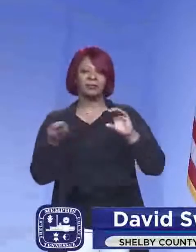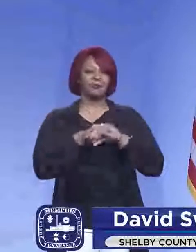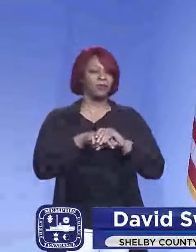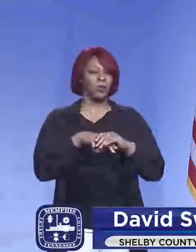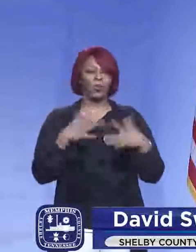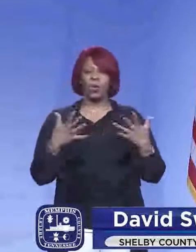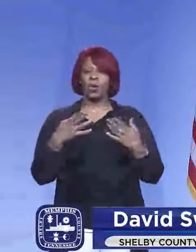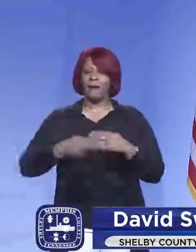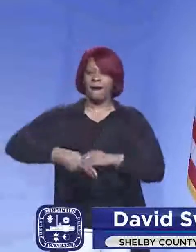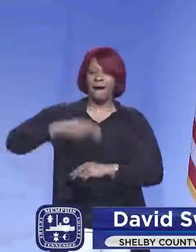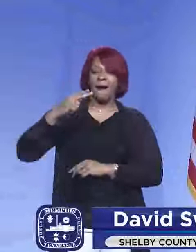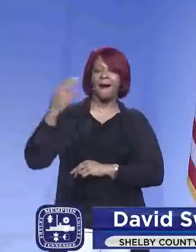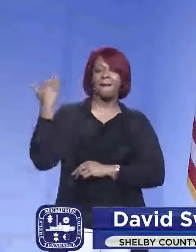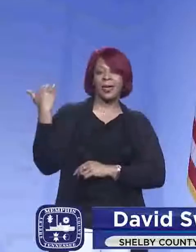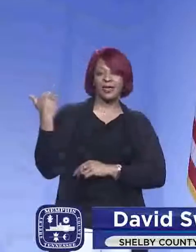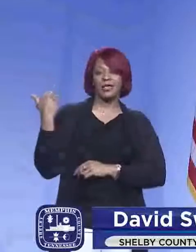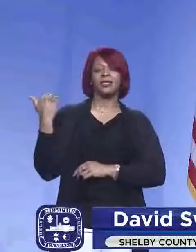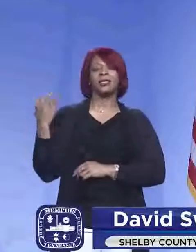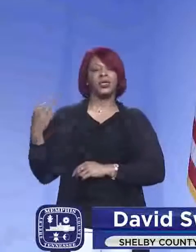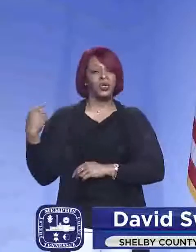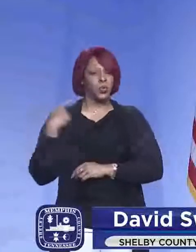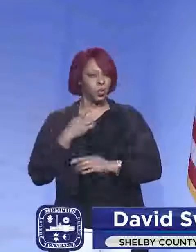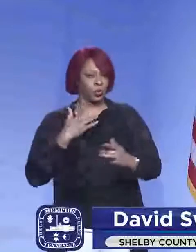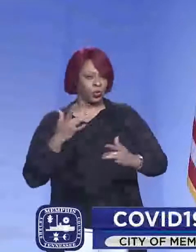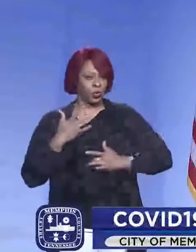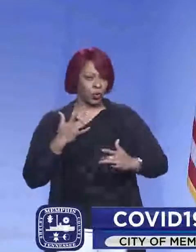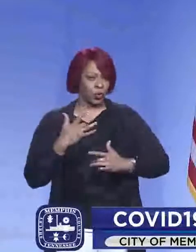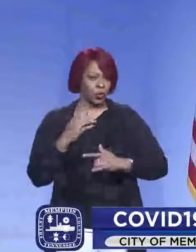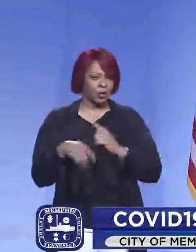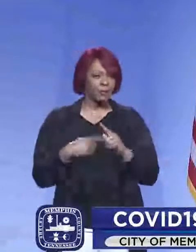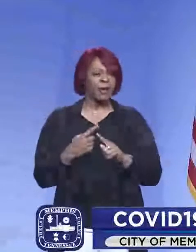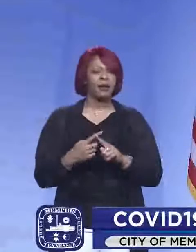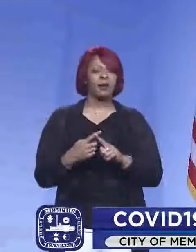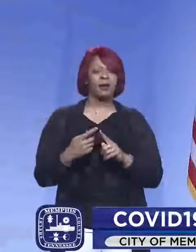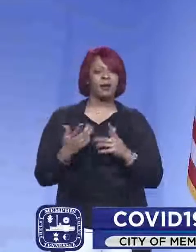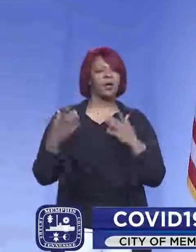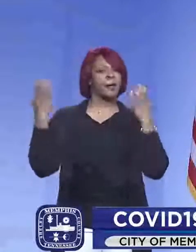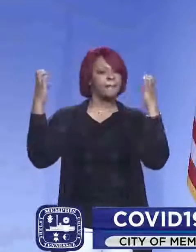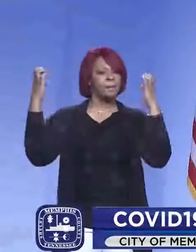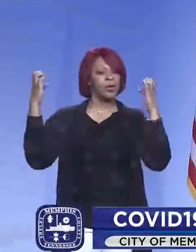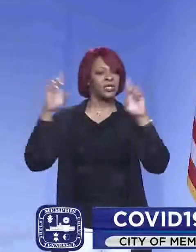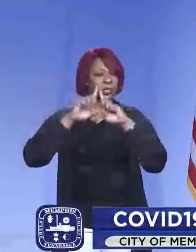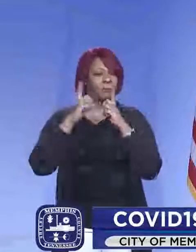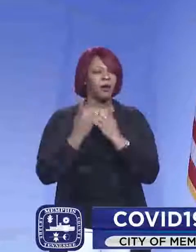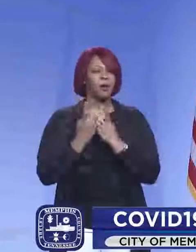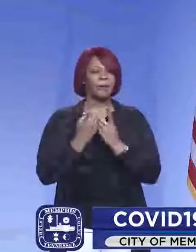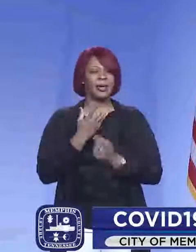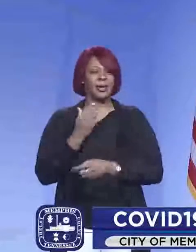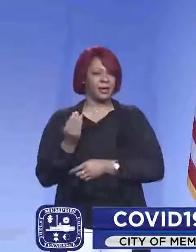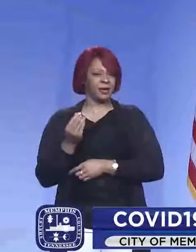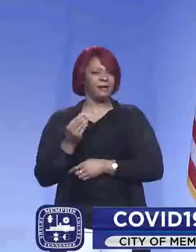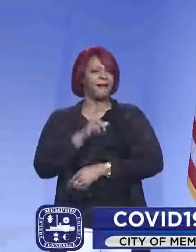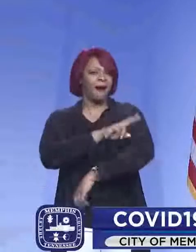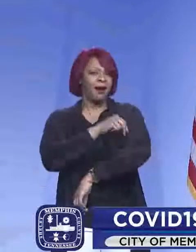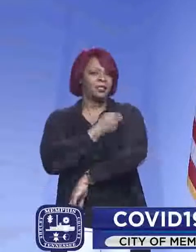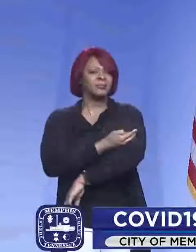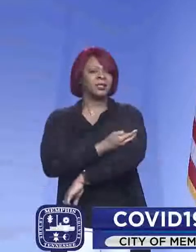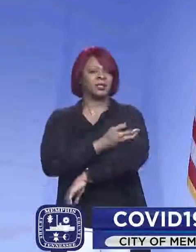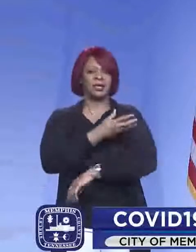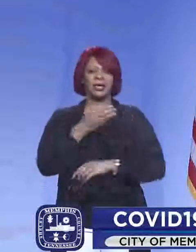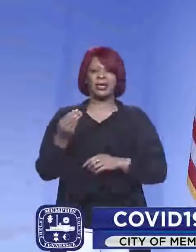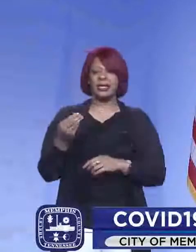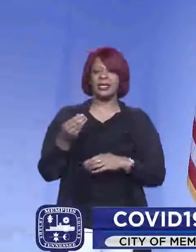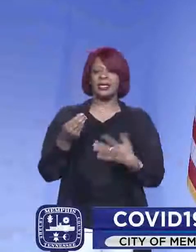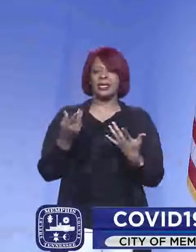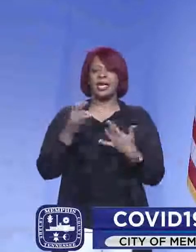high. And we were concerned about the emergency departments and the hospitals and the